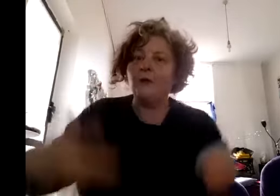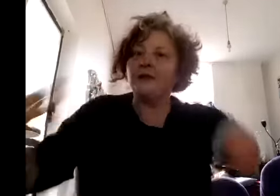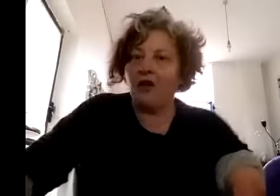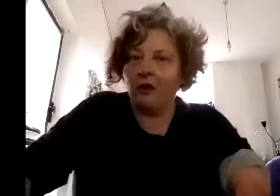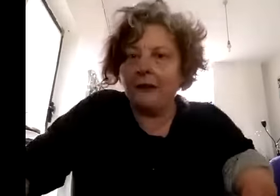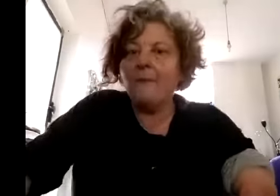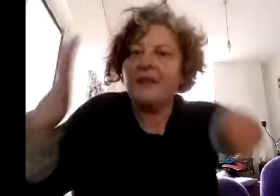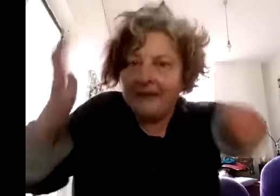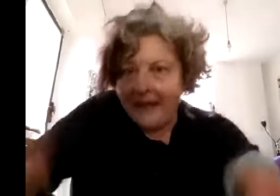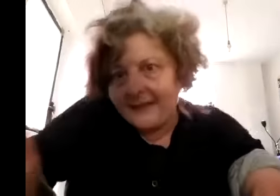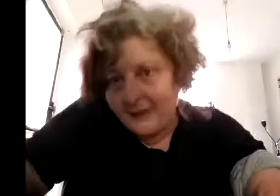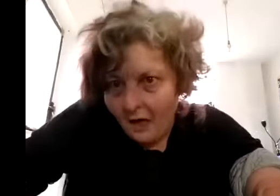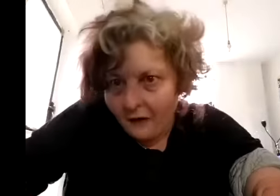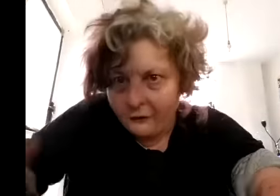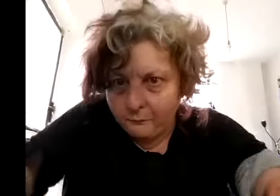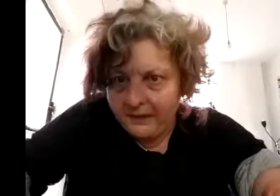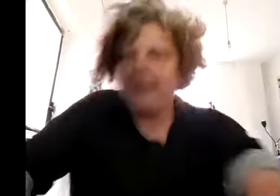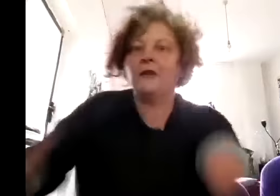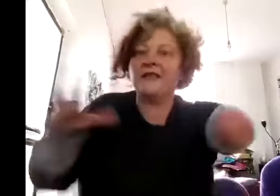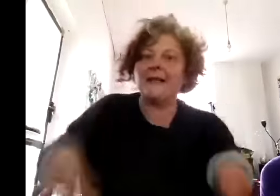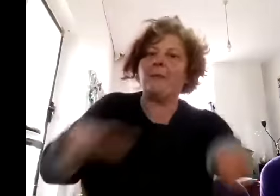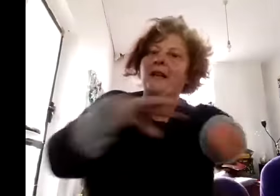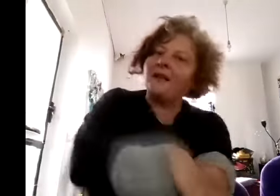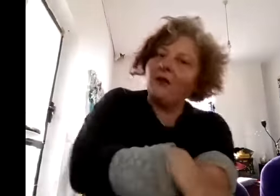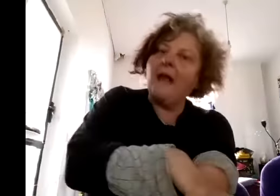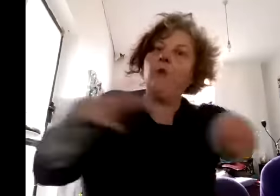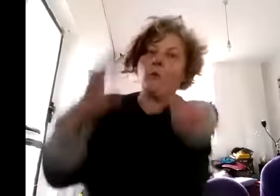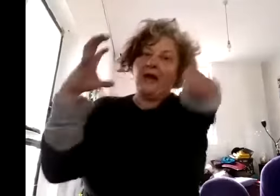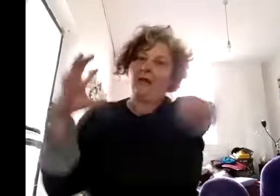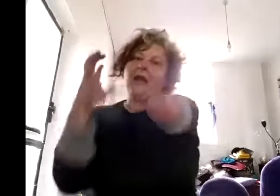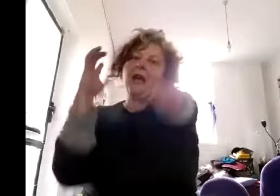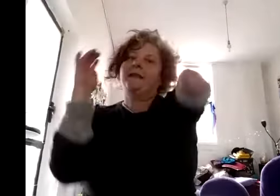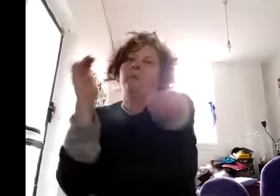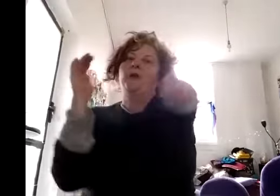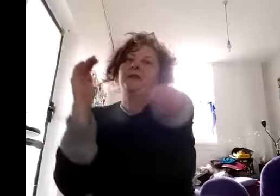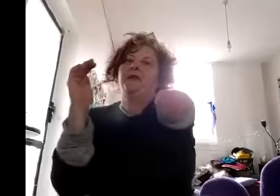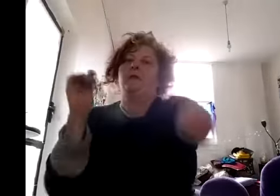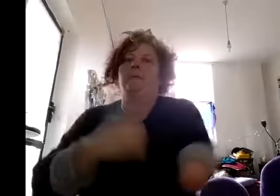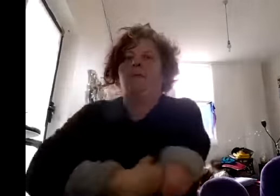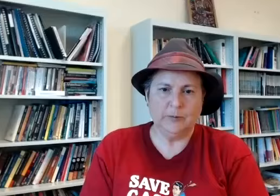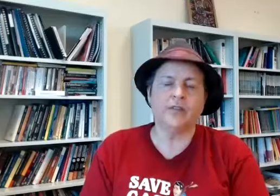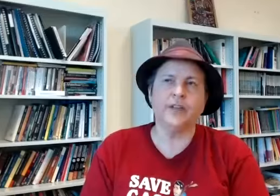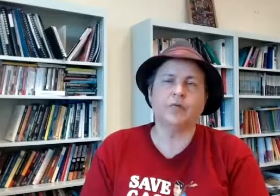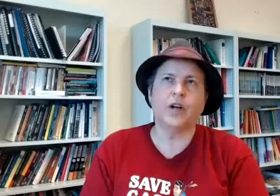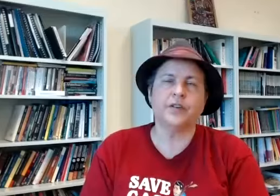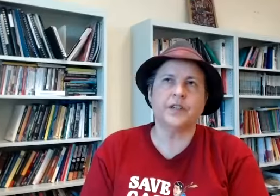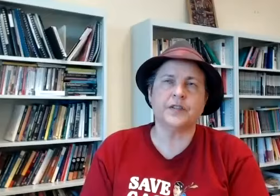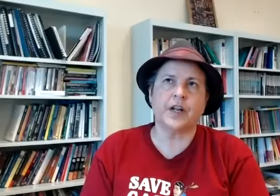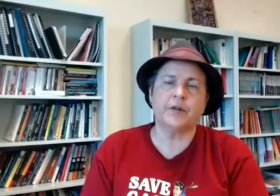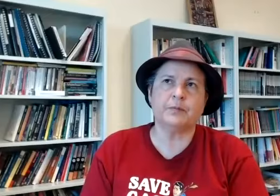a joke so that's the courage bit to step outside of what we're allowed supposed to do yeah and i think you're right i think it's the courage bit